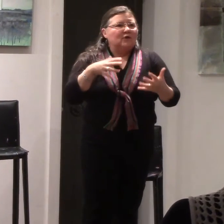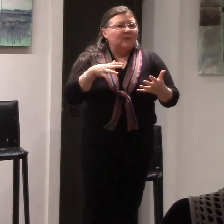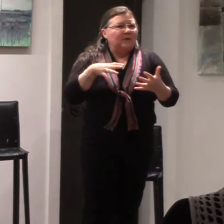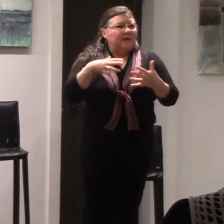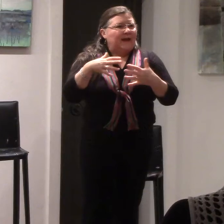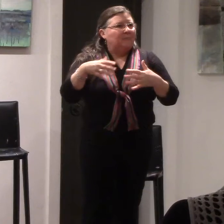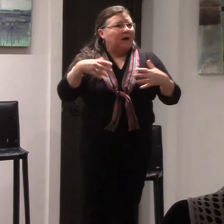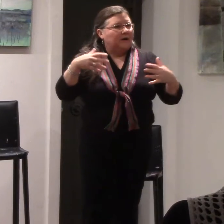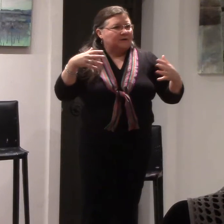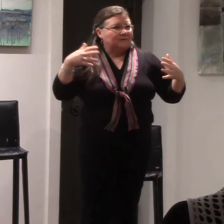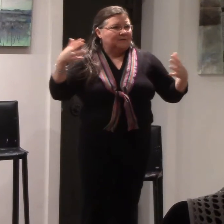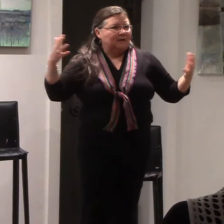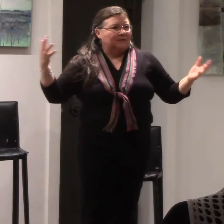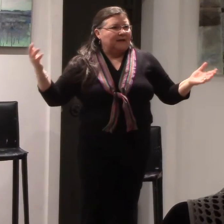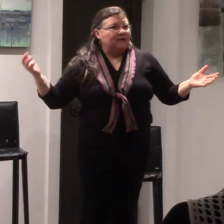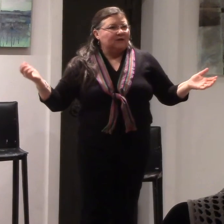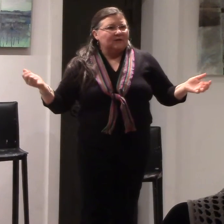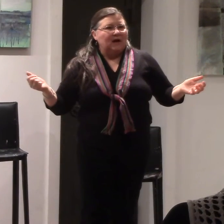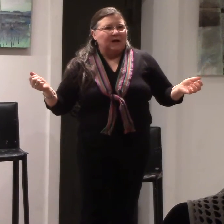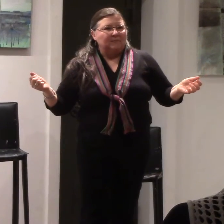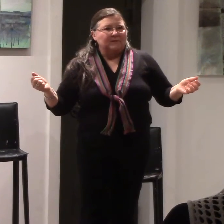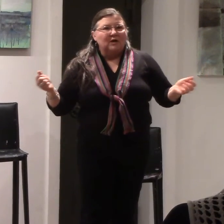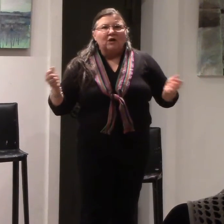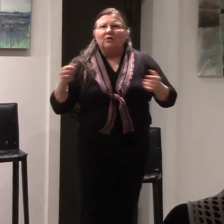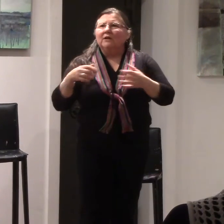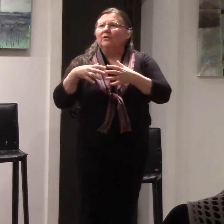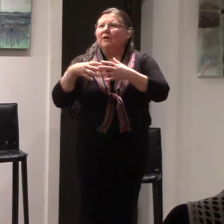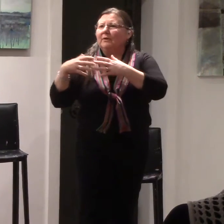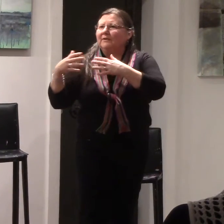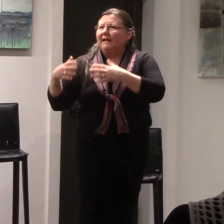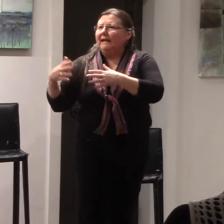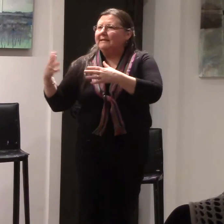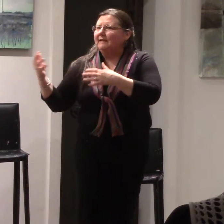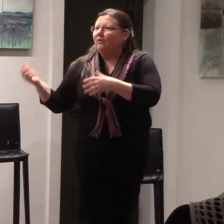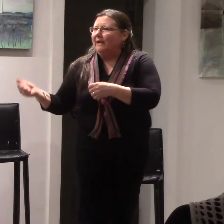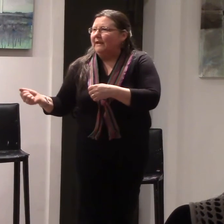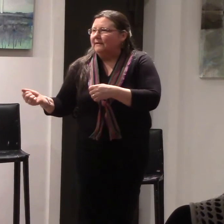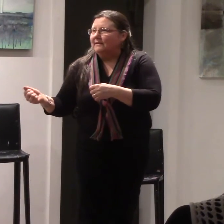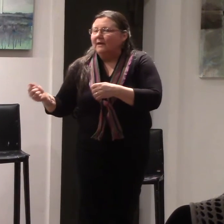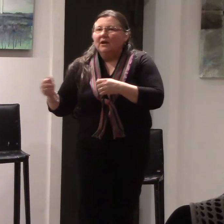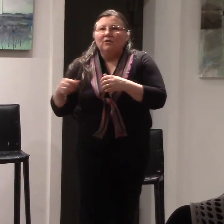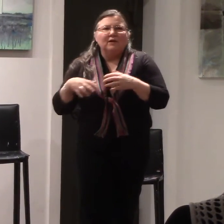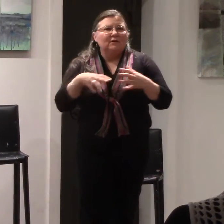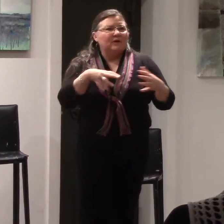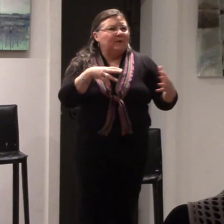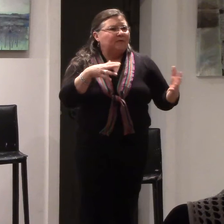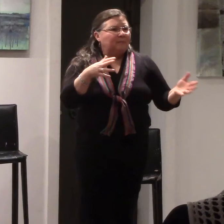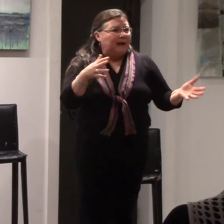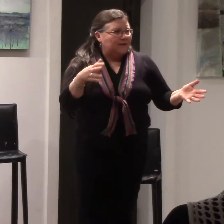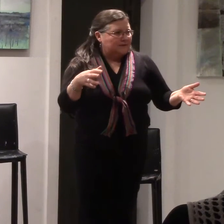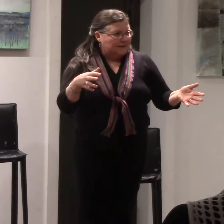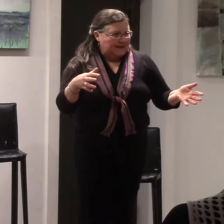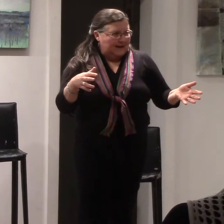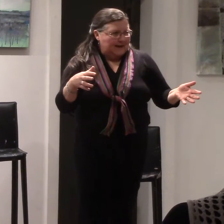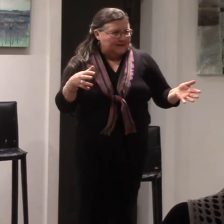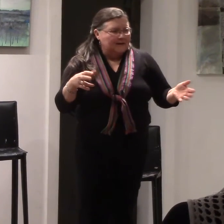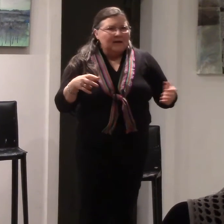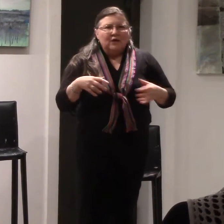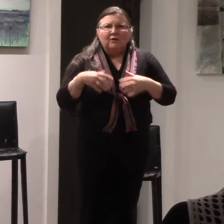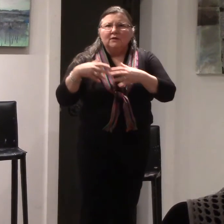learn about the empires of the ancient times. You can learn about the kings and queens. You can learn about the battles that they had. You can